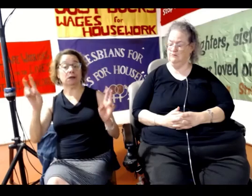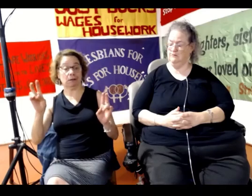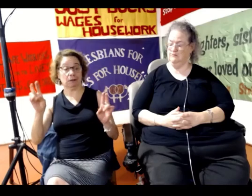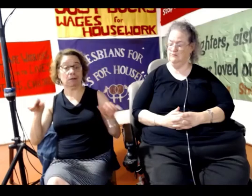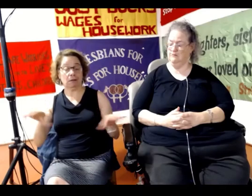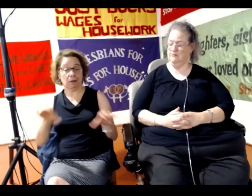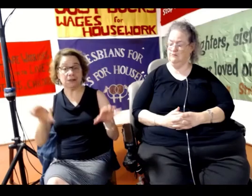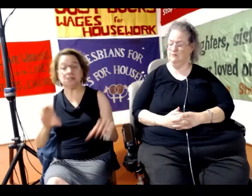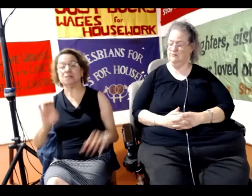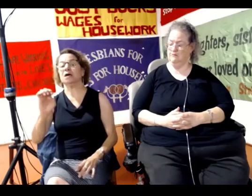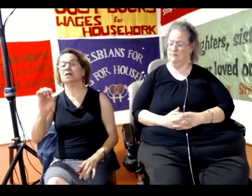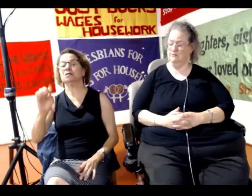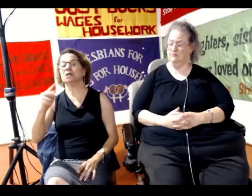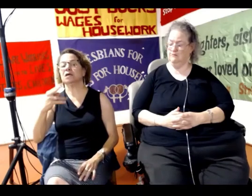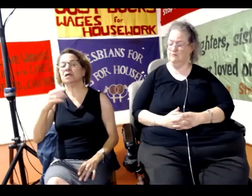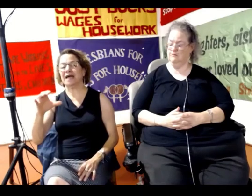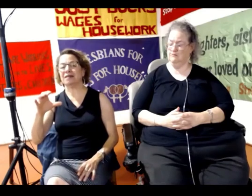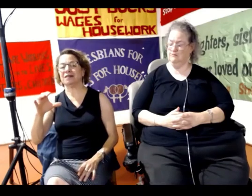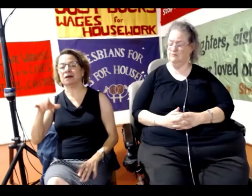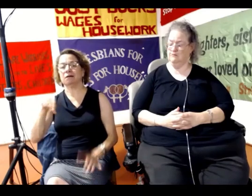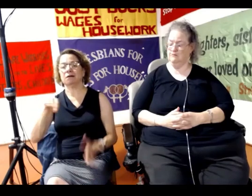ethnic cleansing.